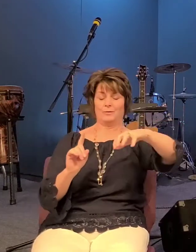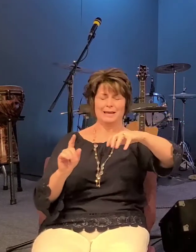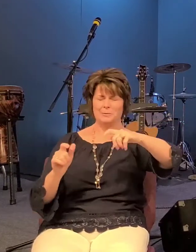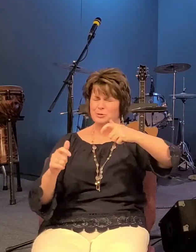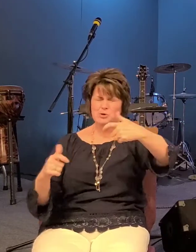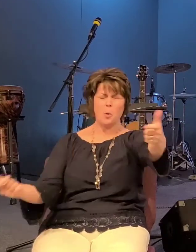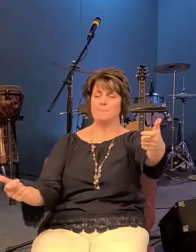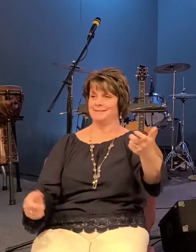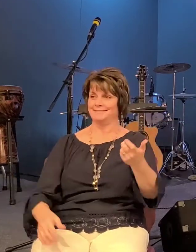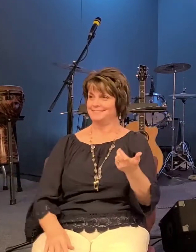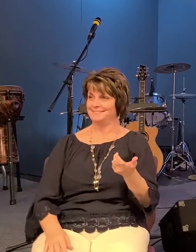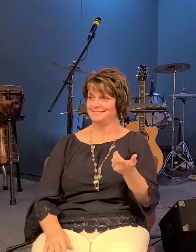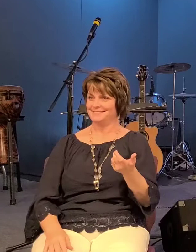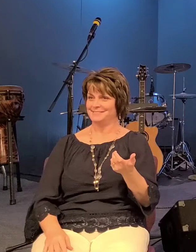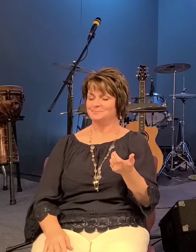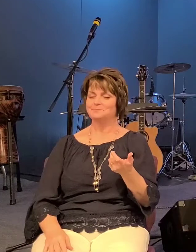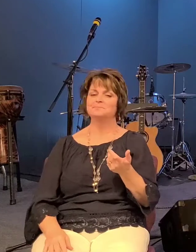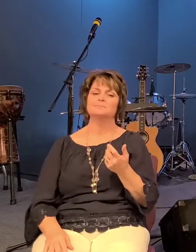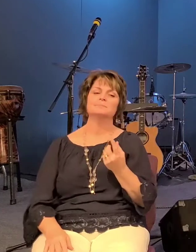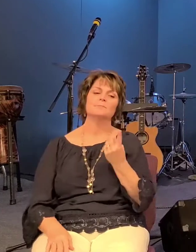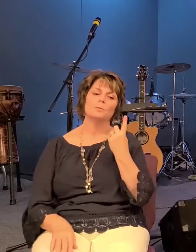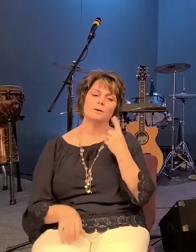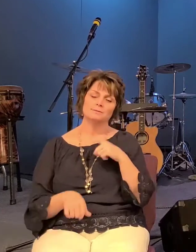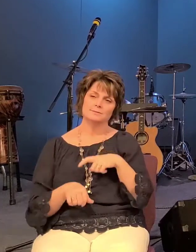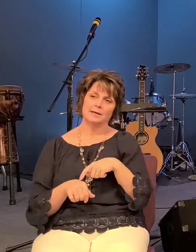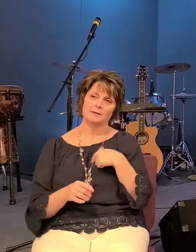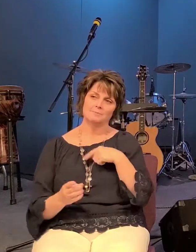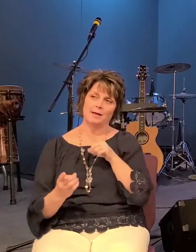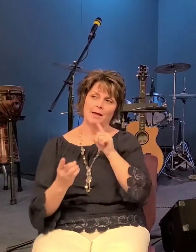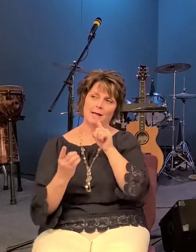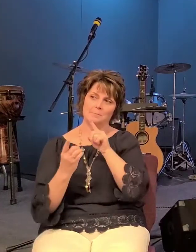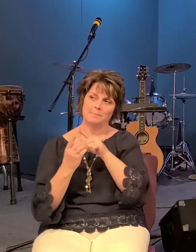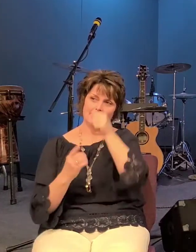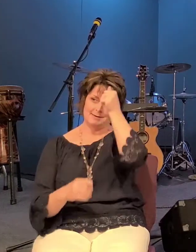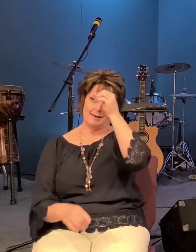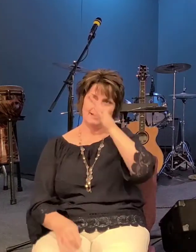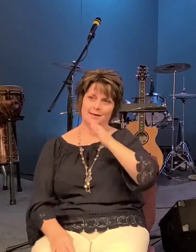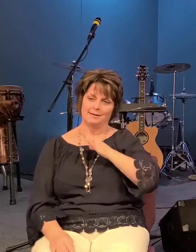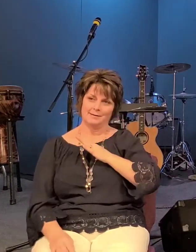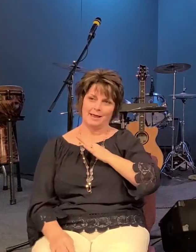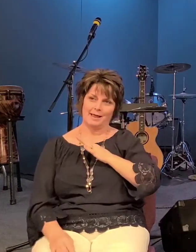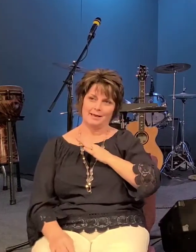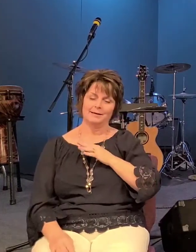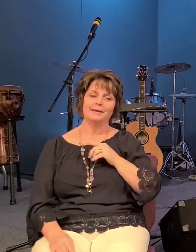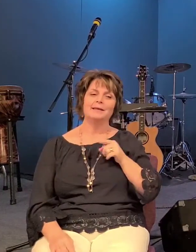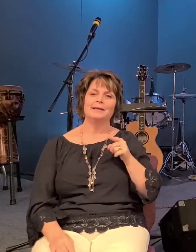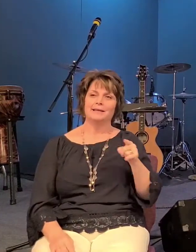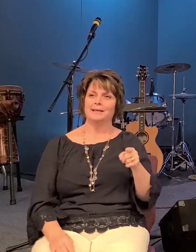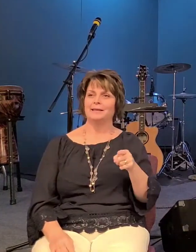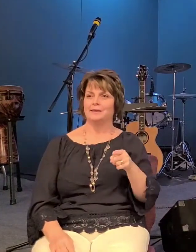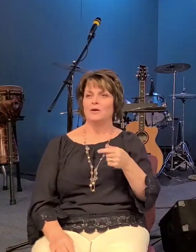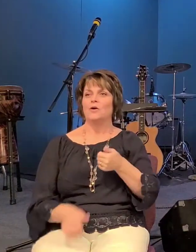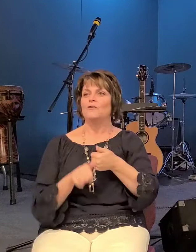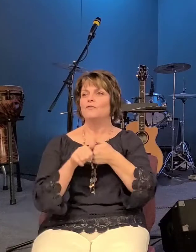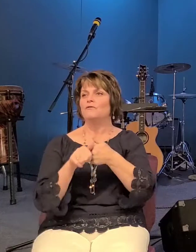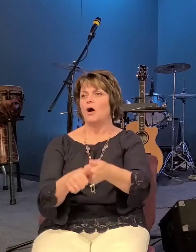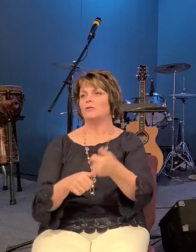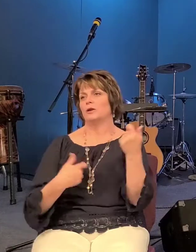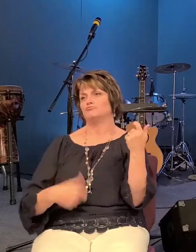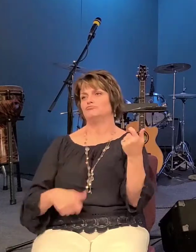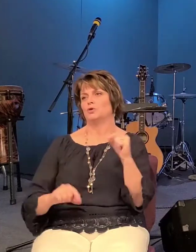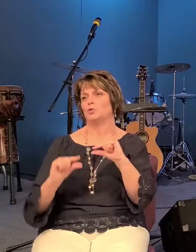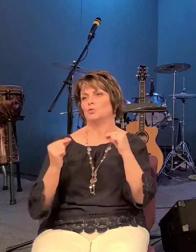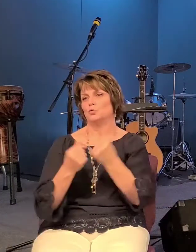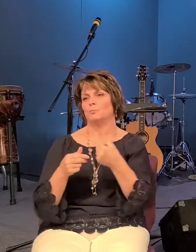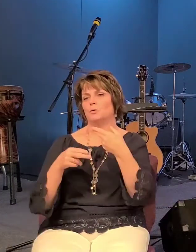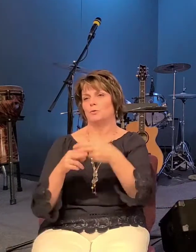i met a guy one time who was was uh was a deadhead you know he followed the band the grateful dead they traveled all over the united